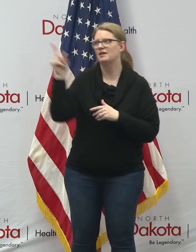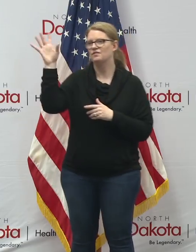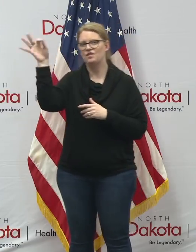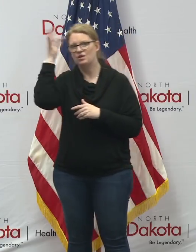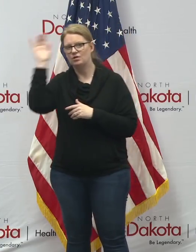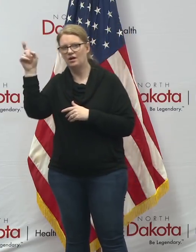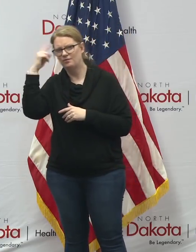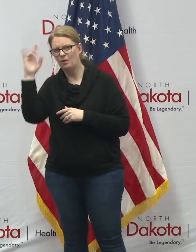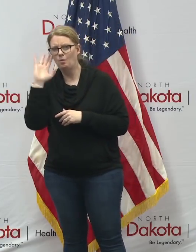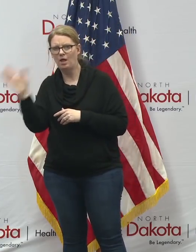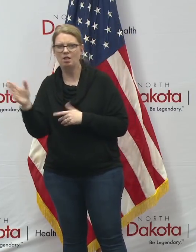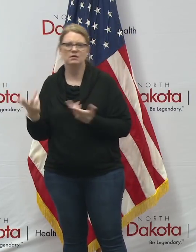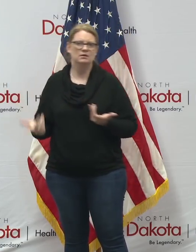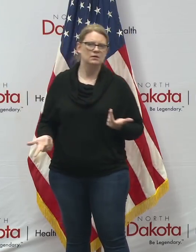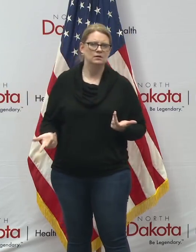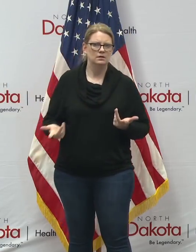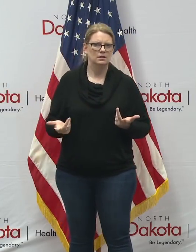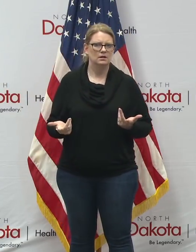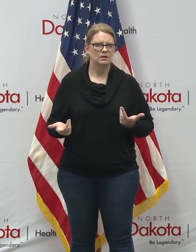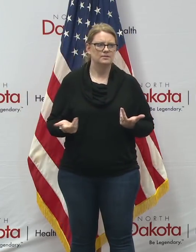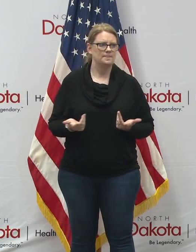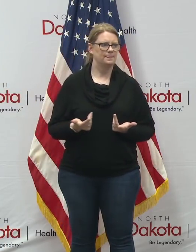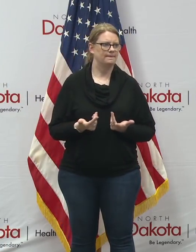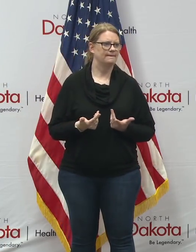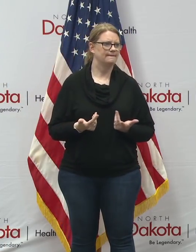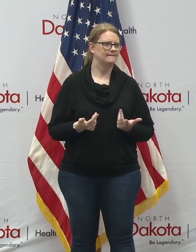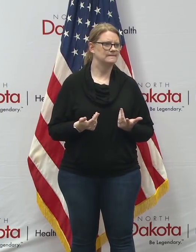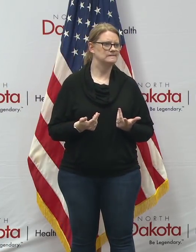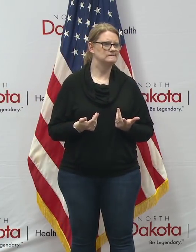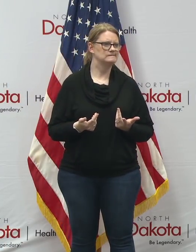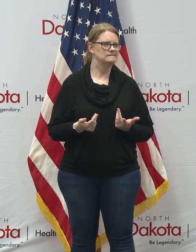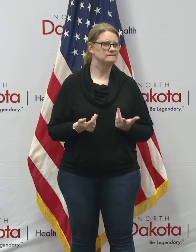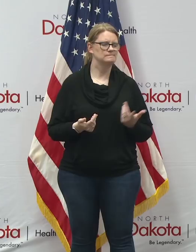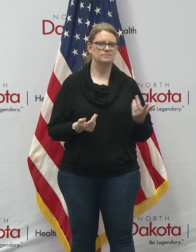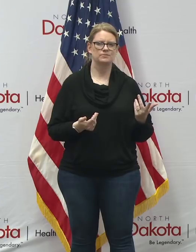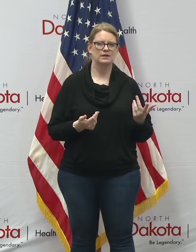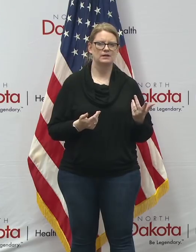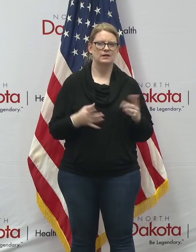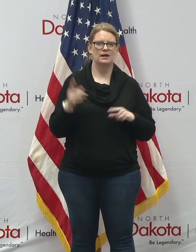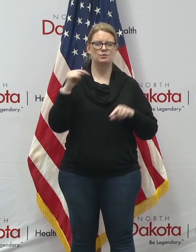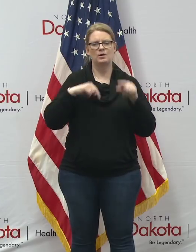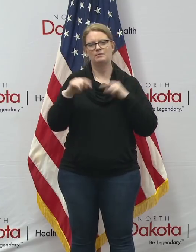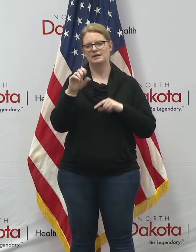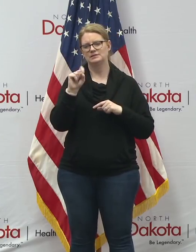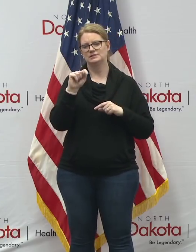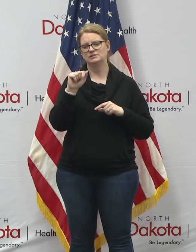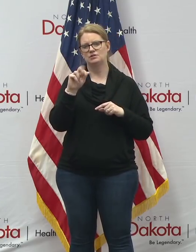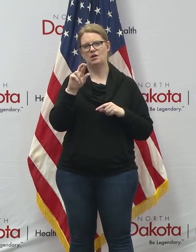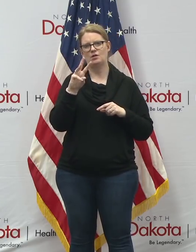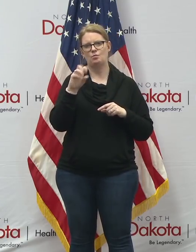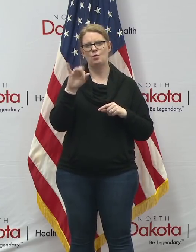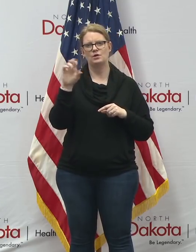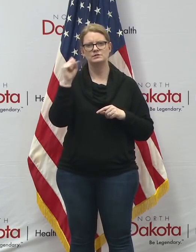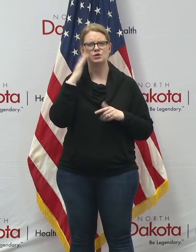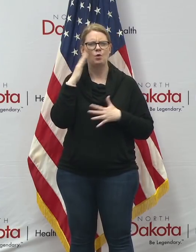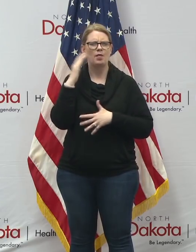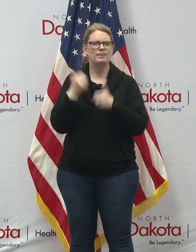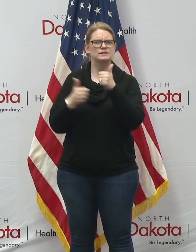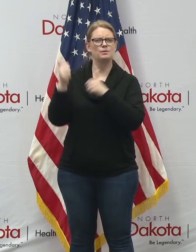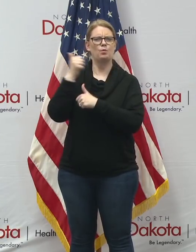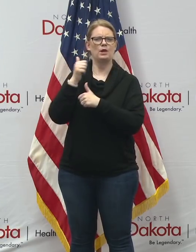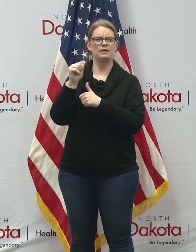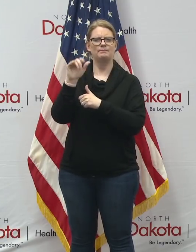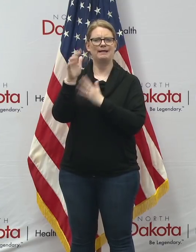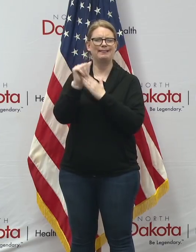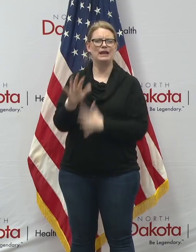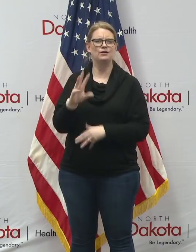uh you know maybe we can get the uh what's the uh i'm hearkening back to star wars but the supreme leader maybe the supreme leader